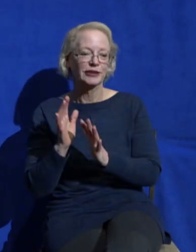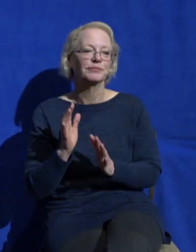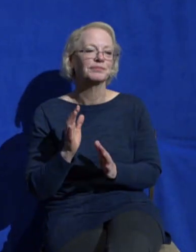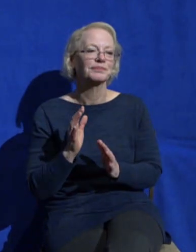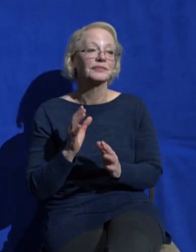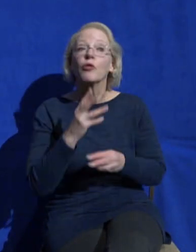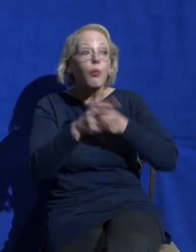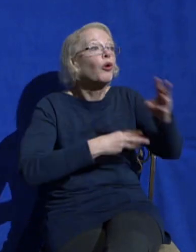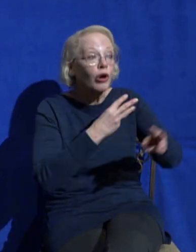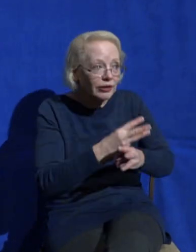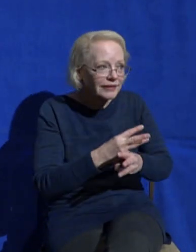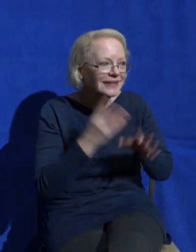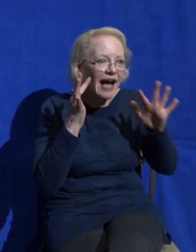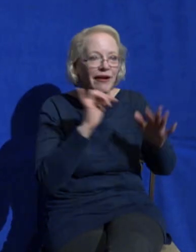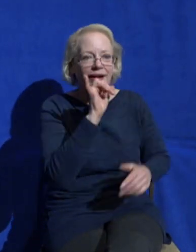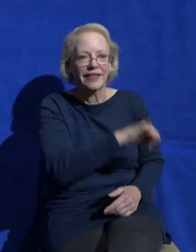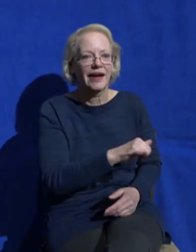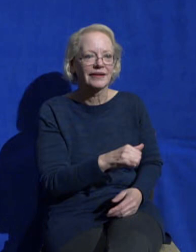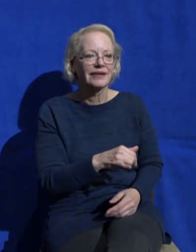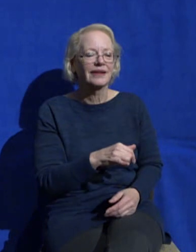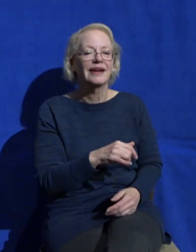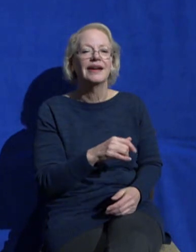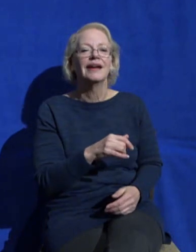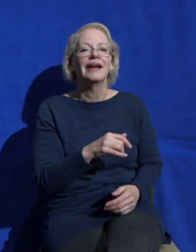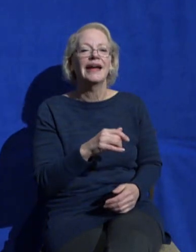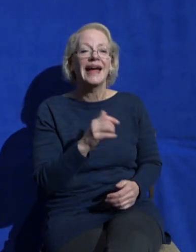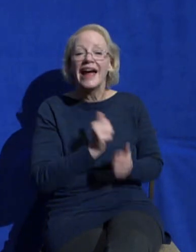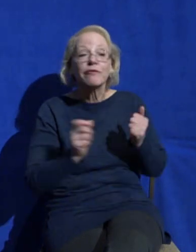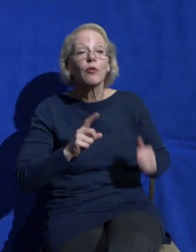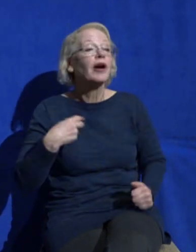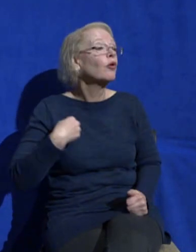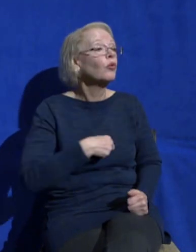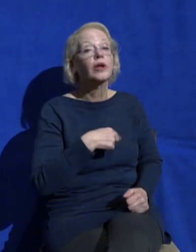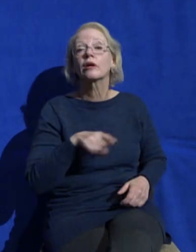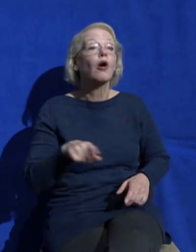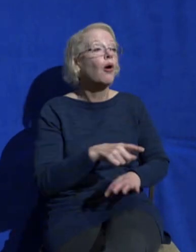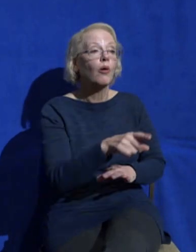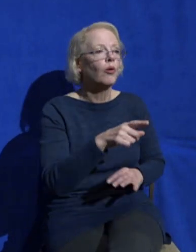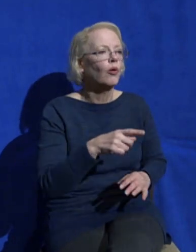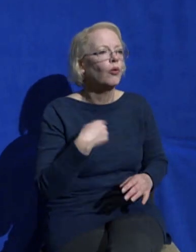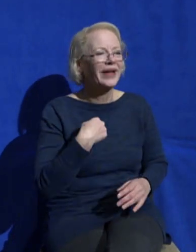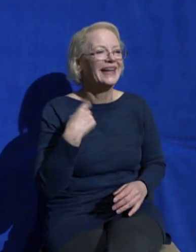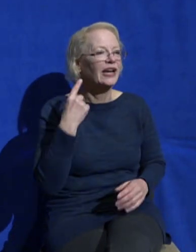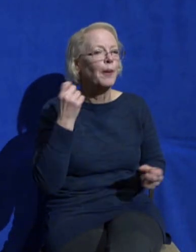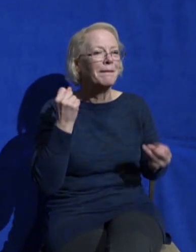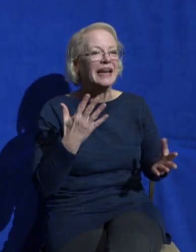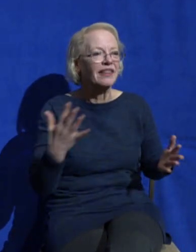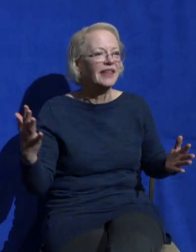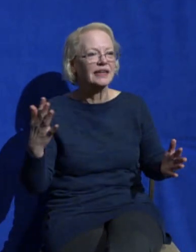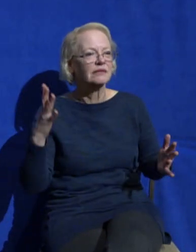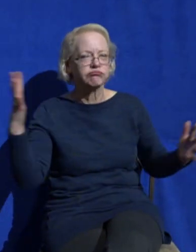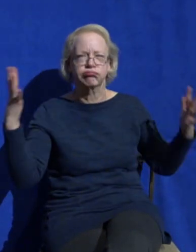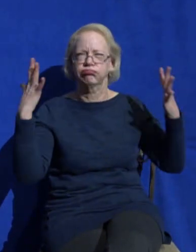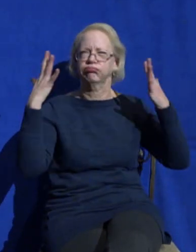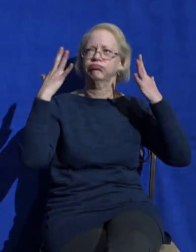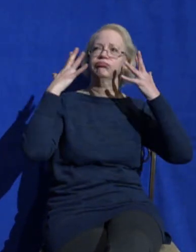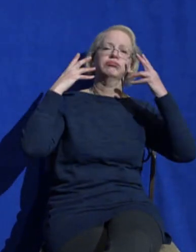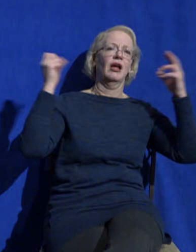like everywhere we go there's this constant like cacophony of voices like pressing in on us all yelling their